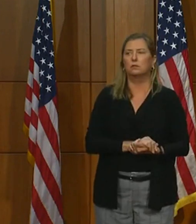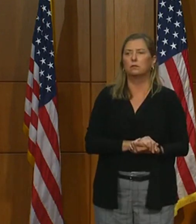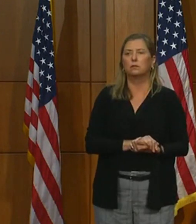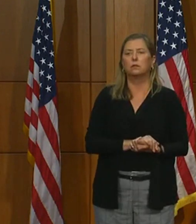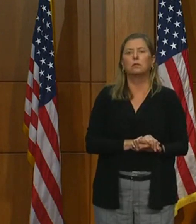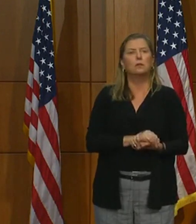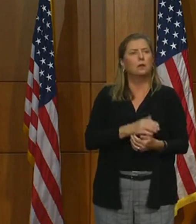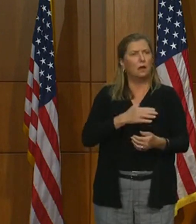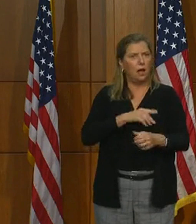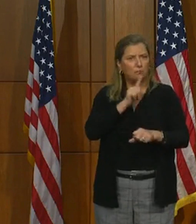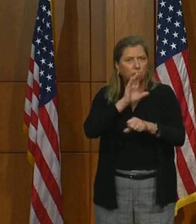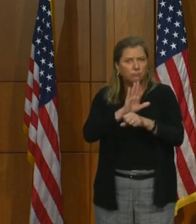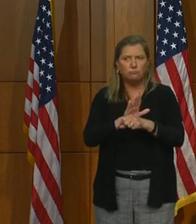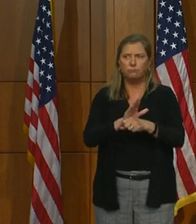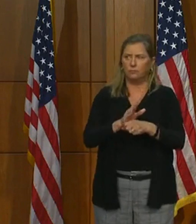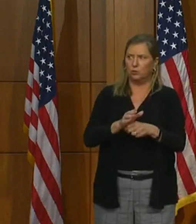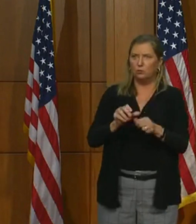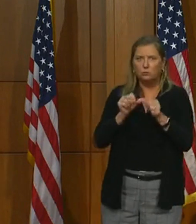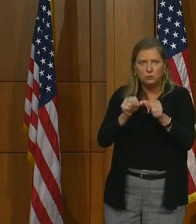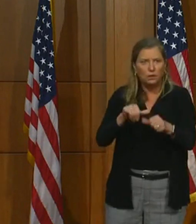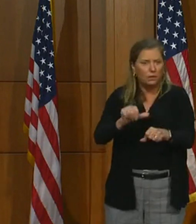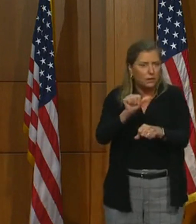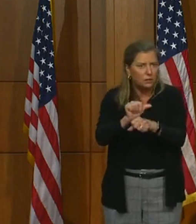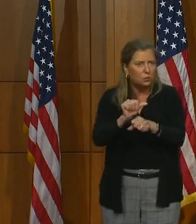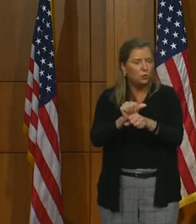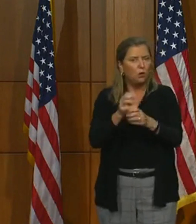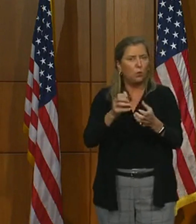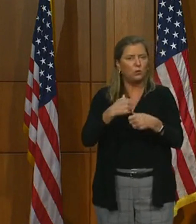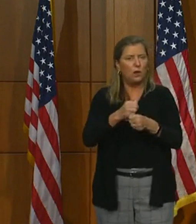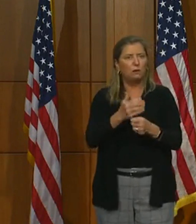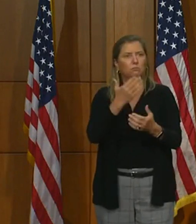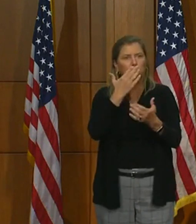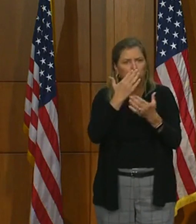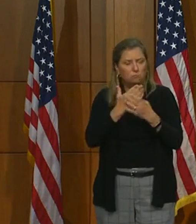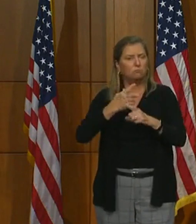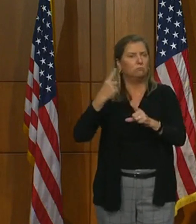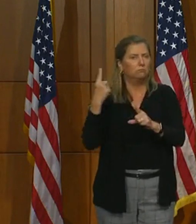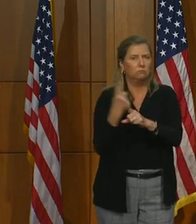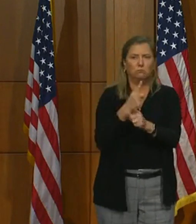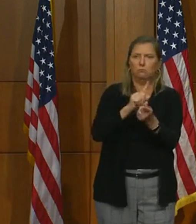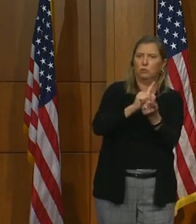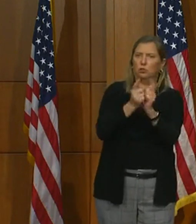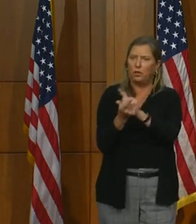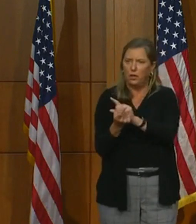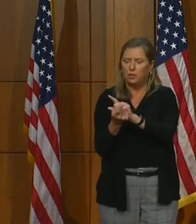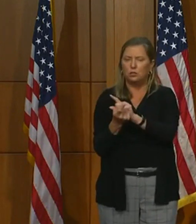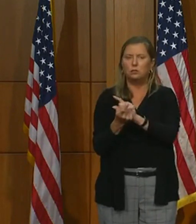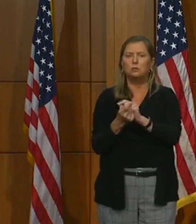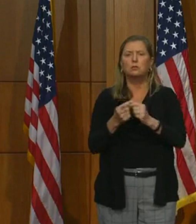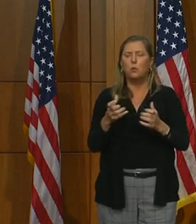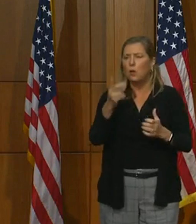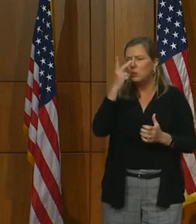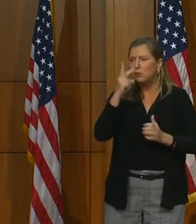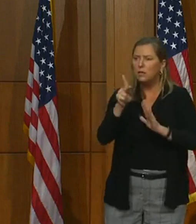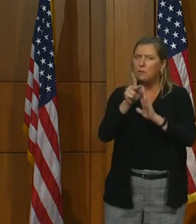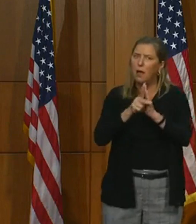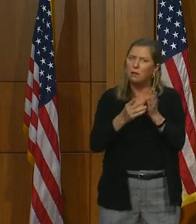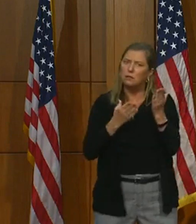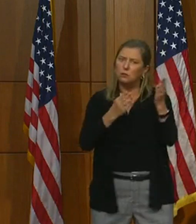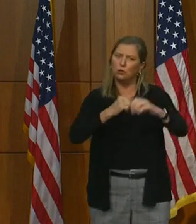continuing this work and making meaningful change. I will look for policy proposals that protect our communities,